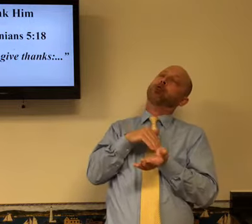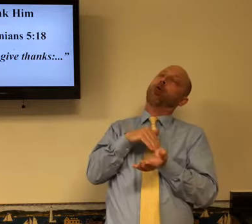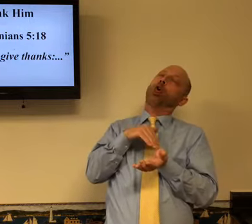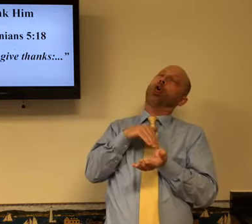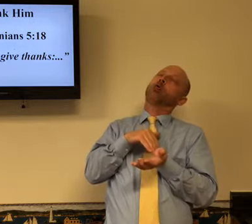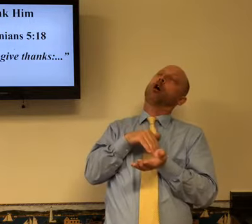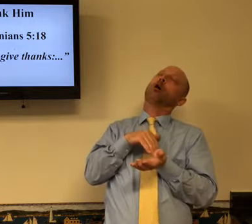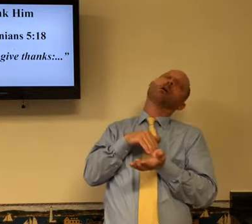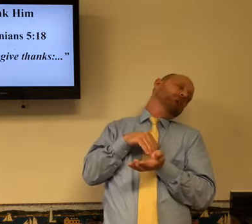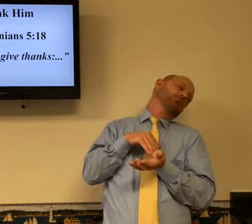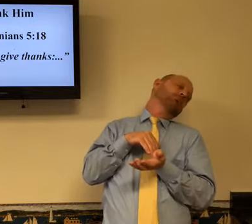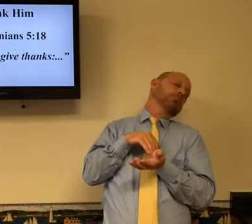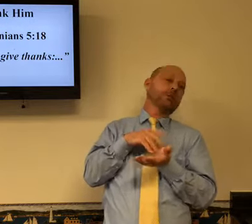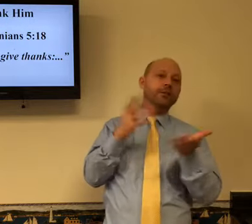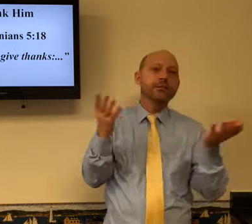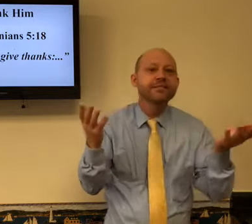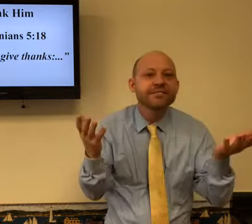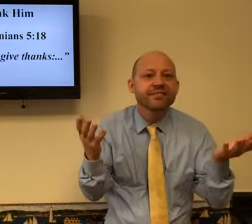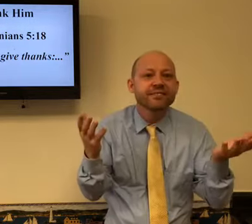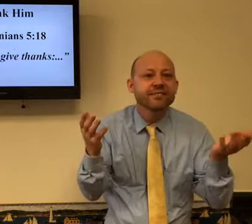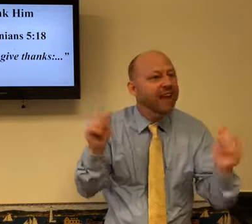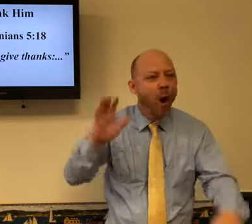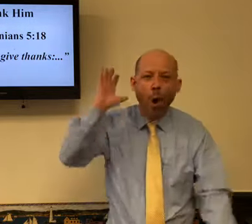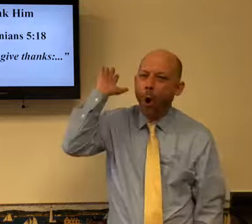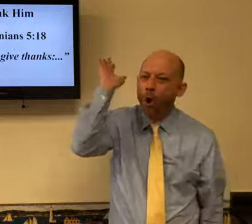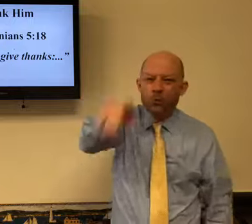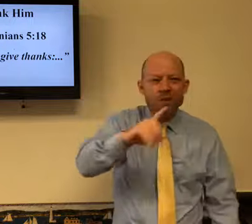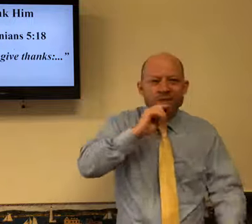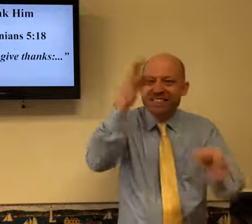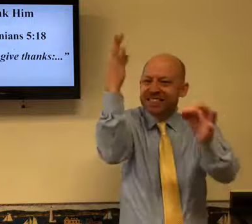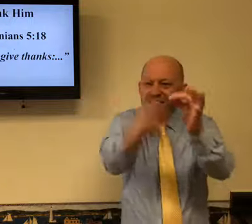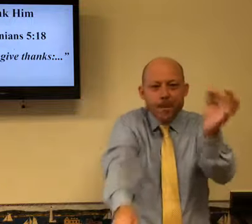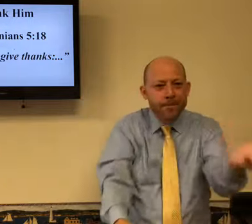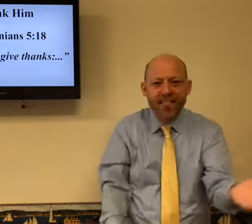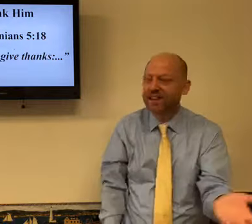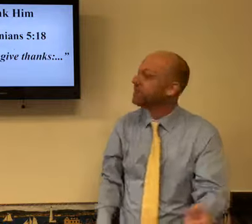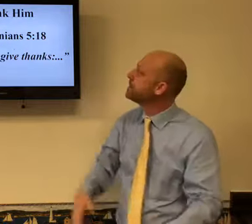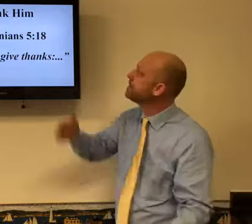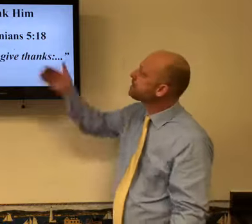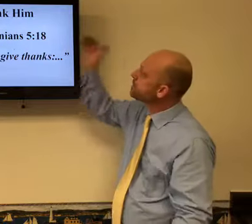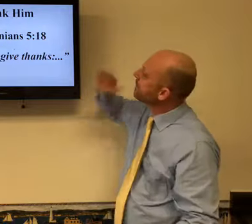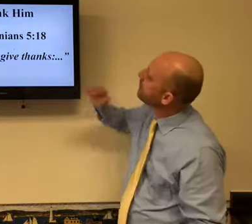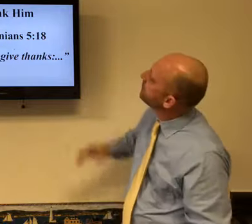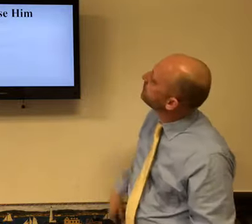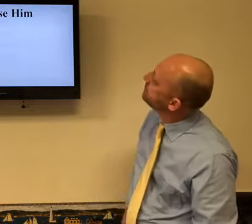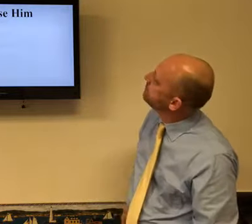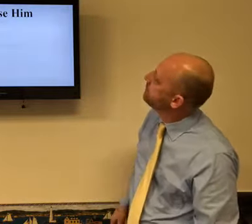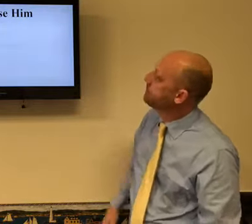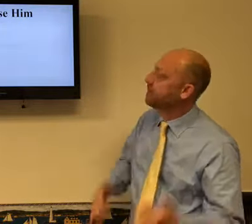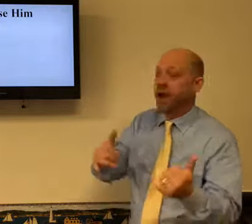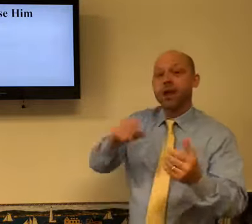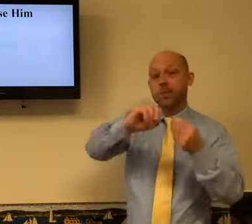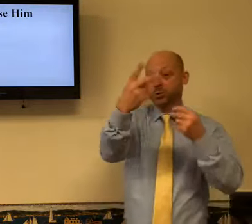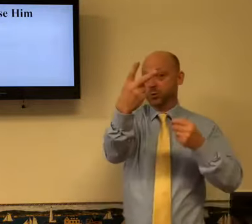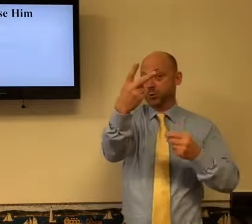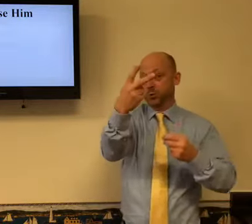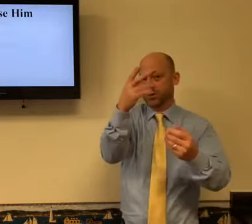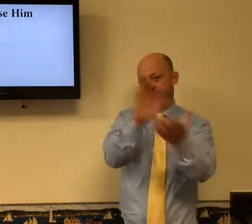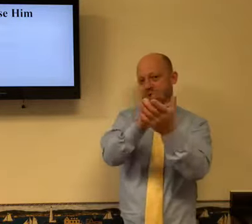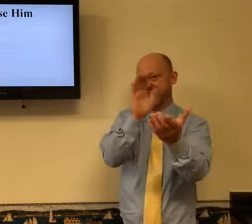be, thank you for my doctor. And then you pass. Your last, all the way to your death, your last words should be, thank you.